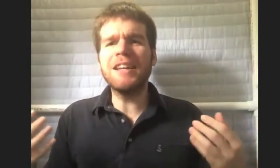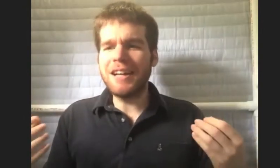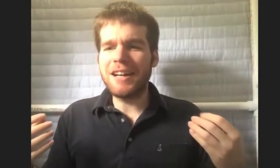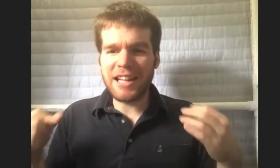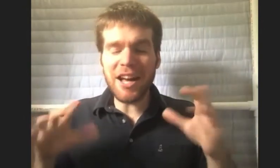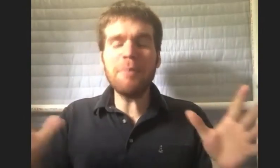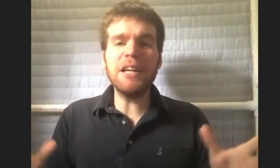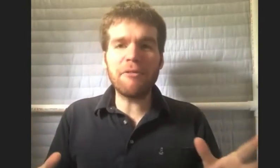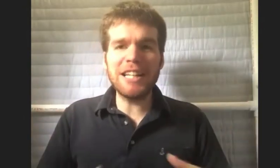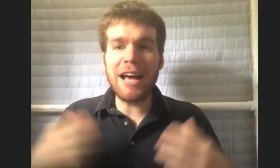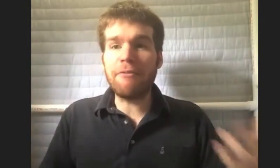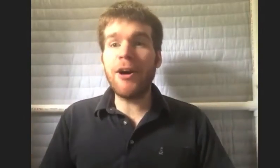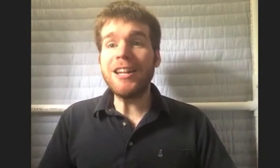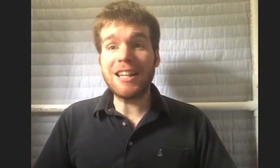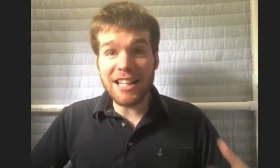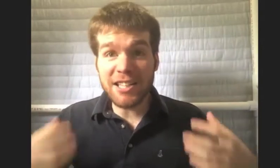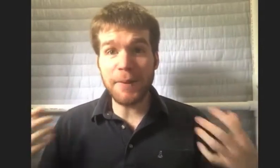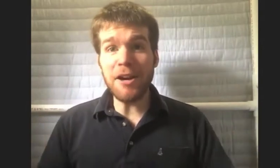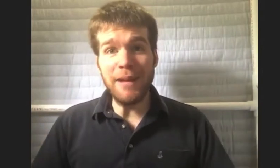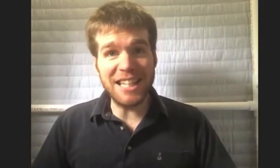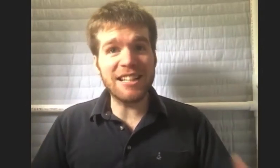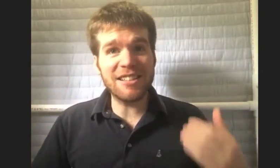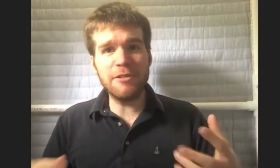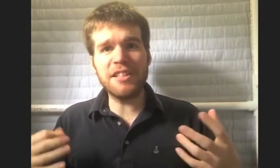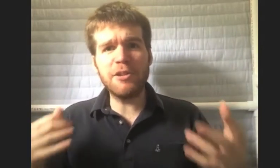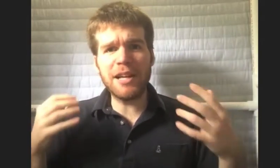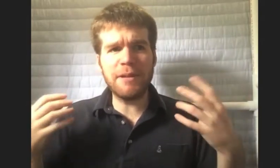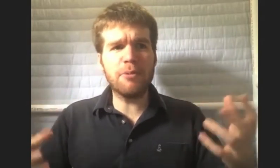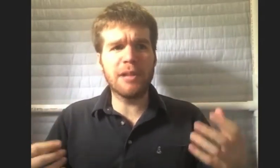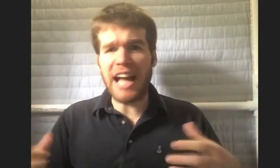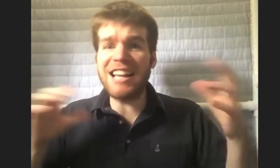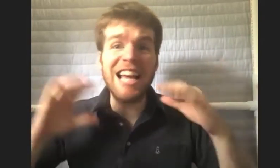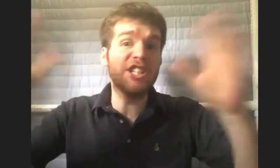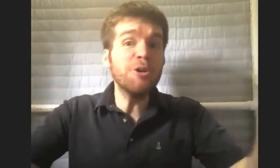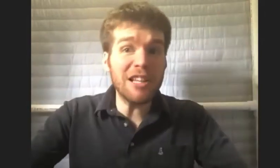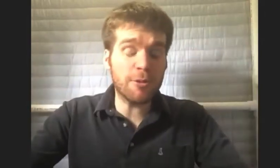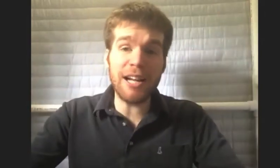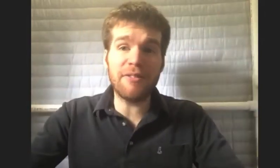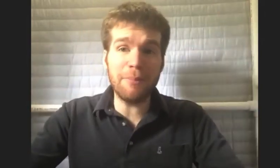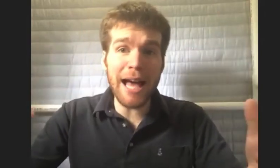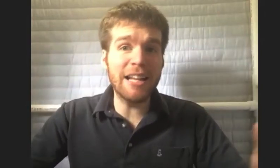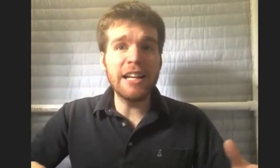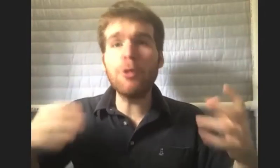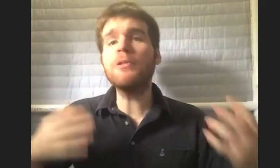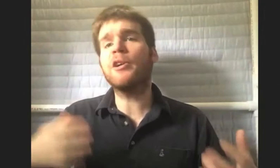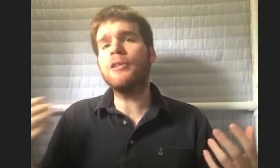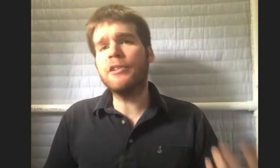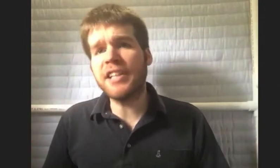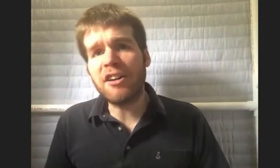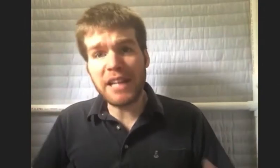like, not being afraid to have fun and experimenting. Because, like you said, you get people who like, I can't do this right off the bat, you're only hurting yourself, because